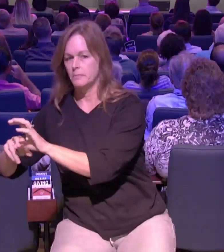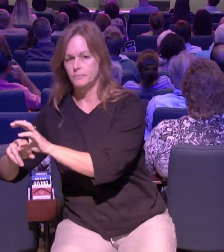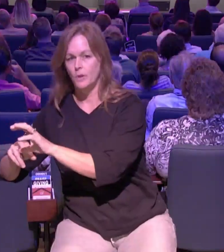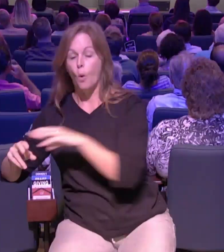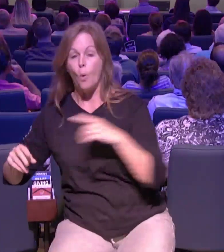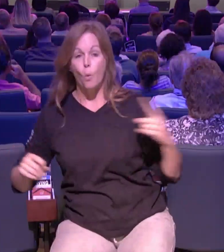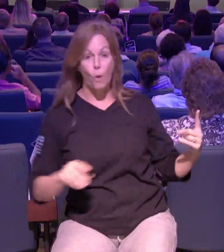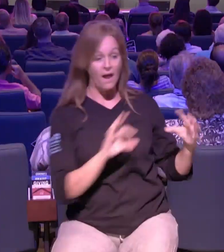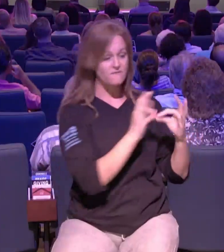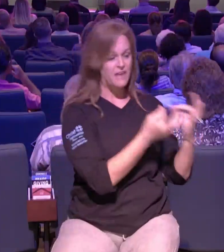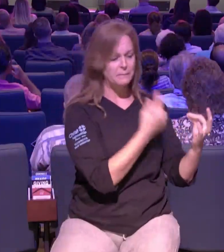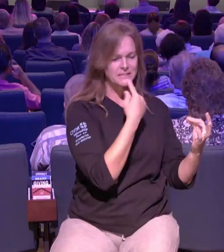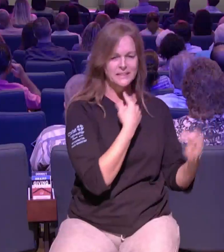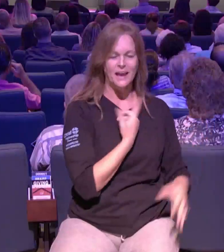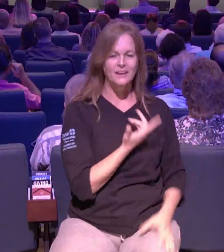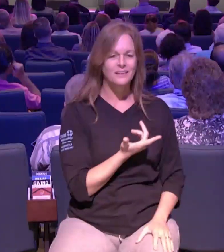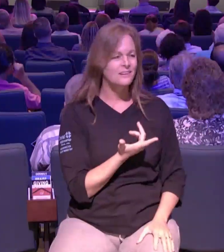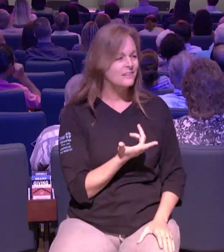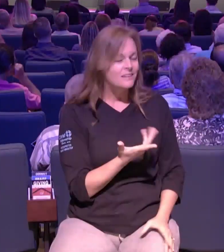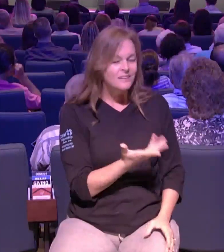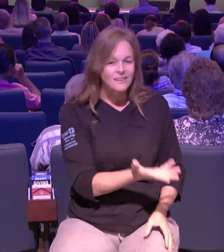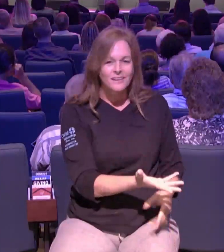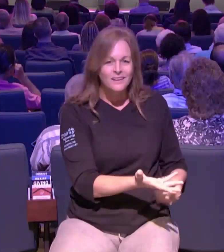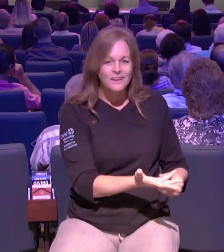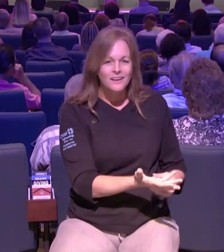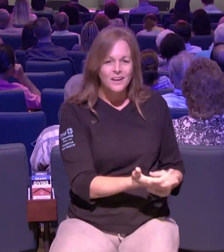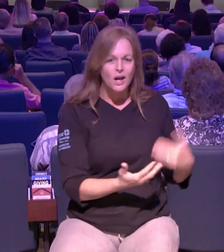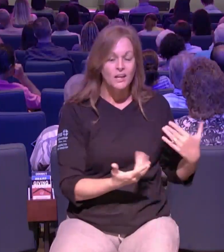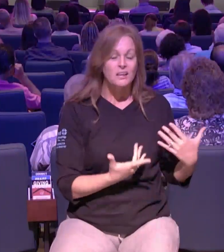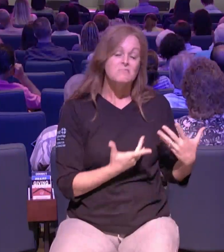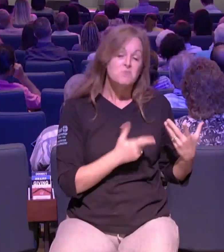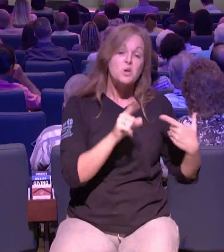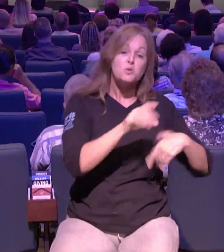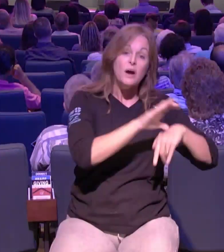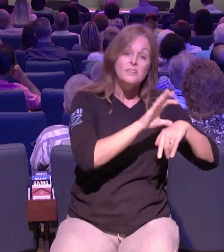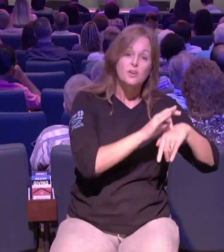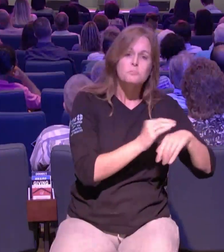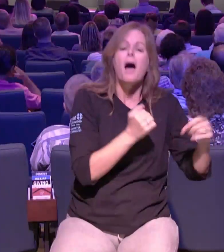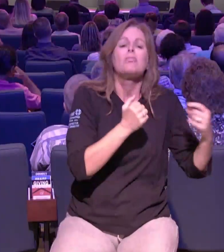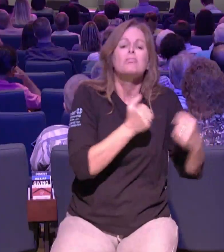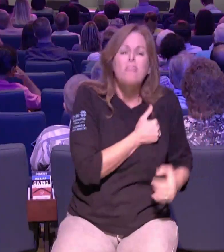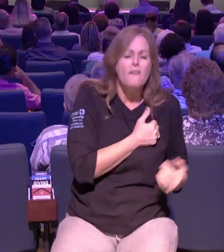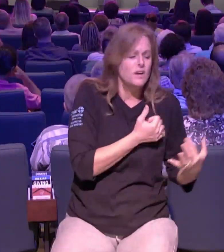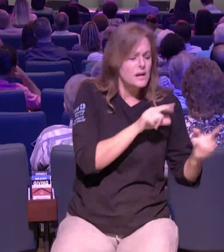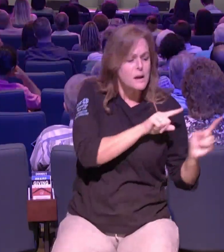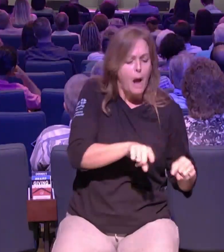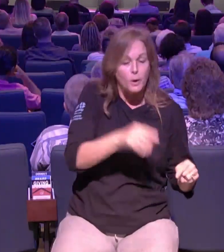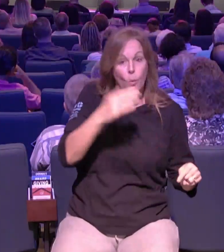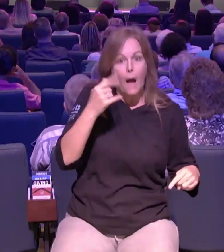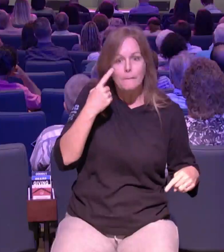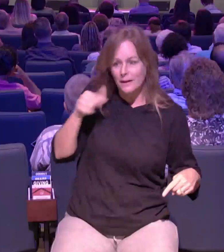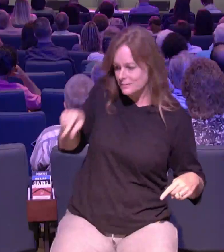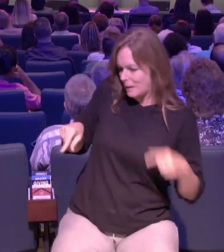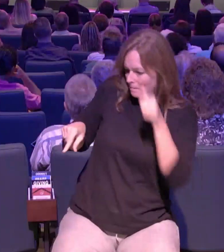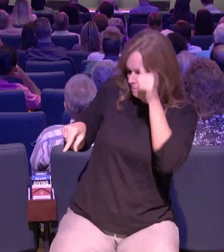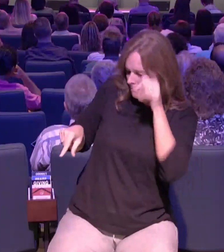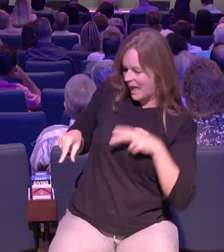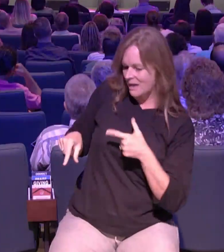is the little things that are the big things that set up the big thing that god wants to do in people's lives and we get to be a